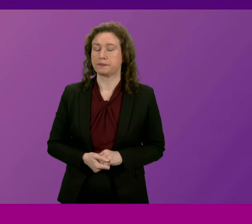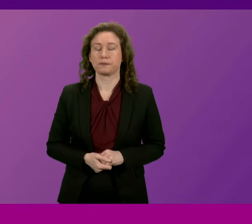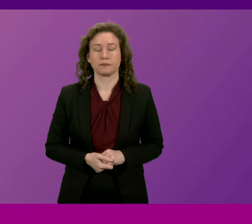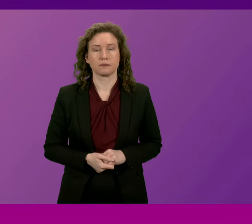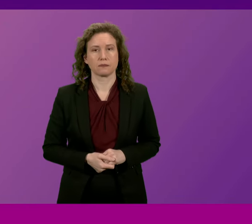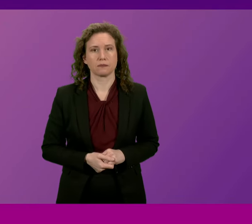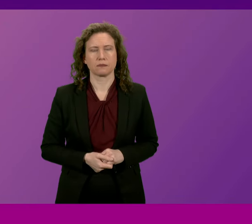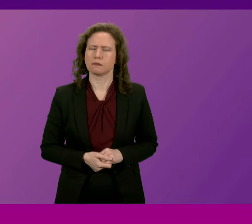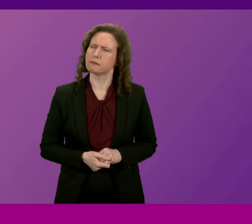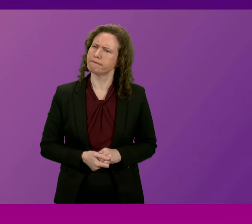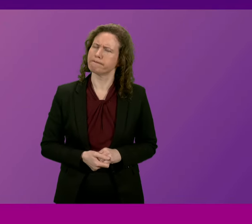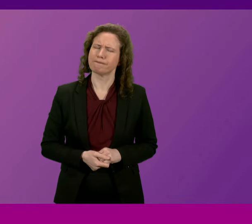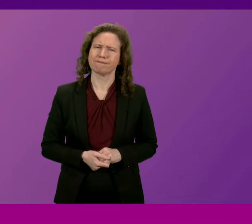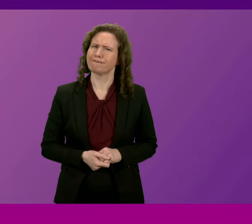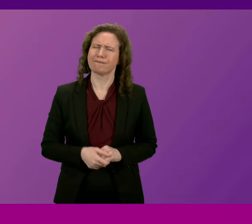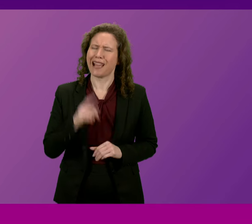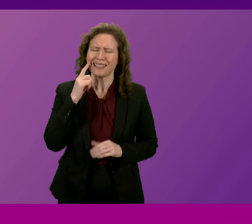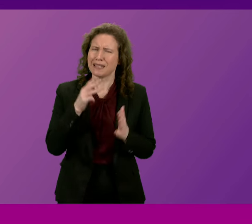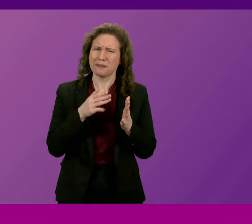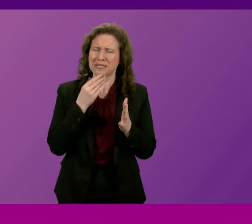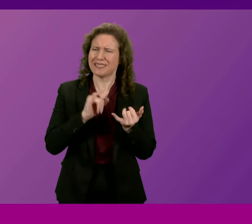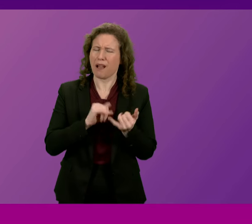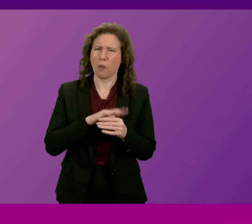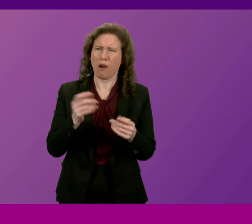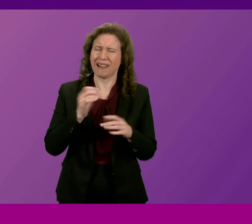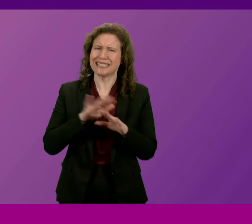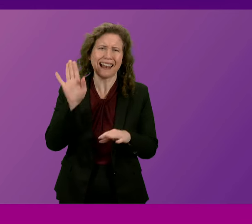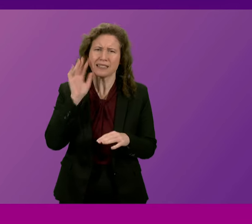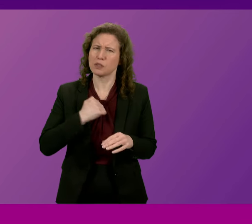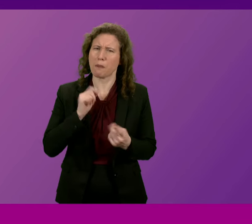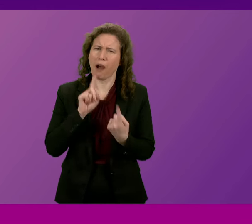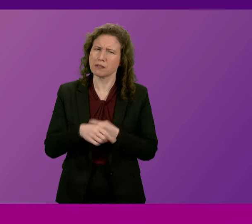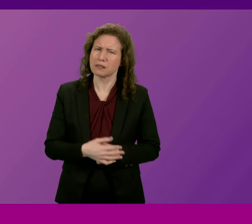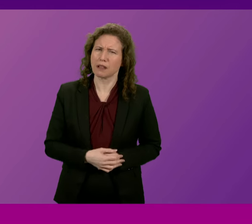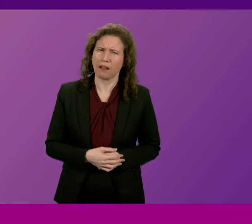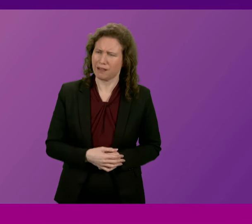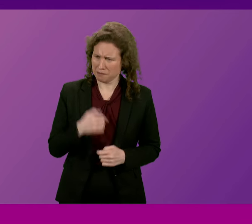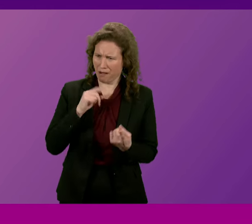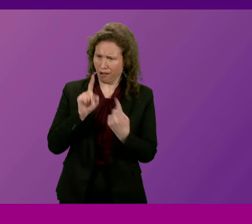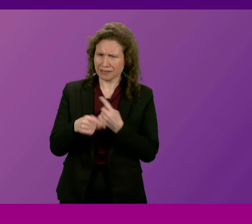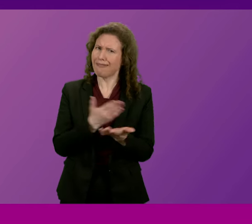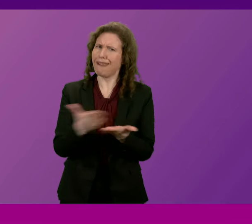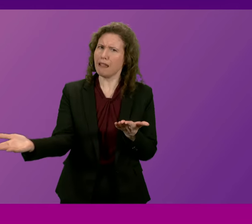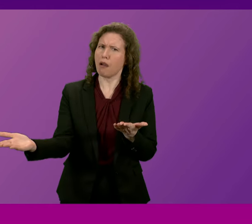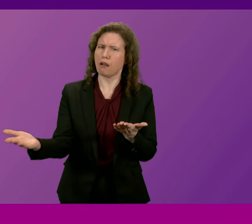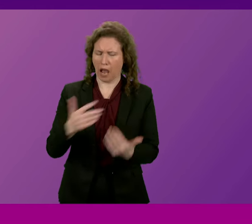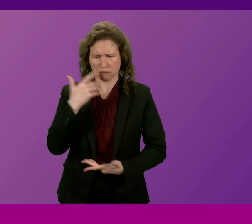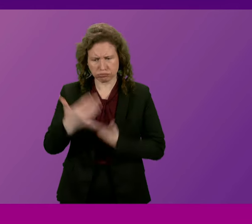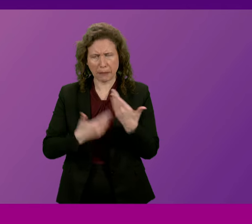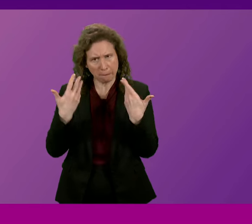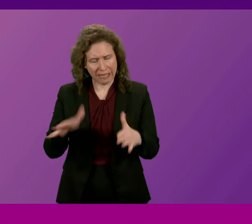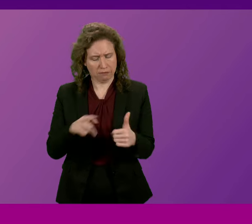Well, I don't think Mr Sarwar listened to my second answer because my answer was quite clear. set out the